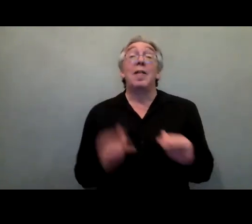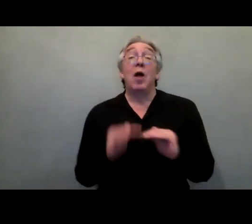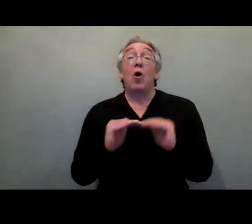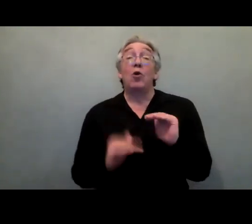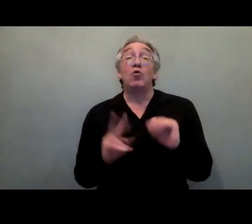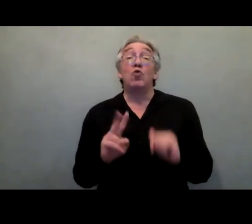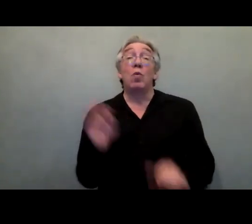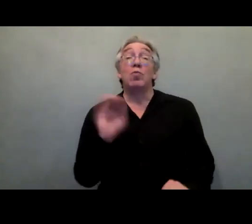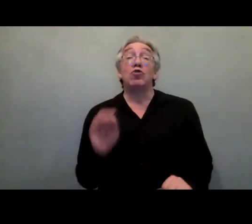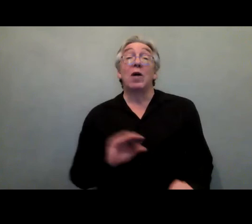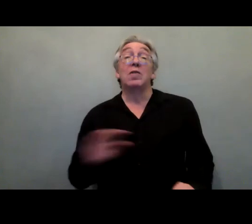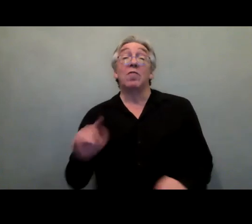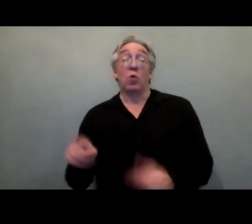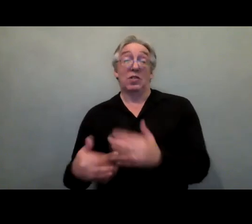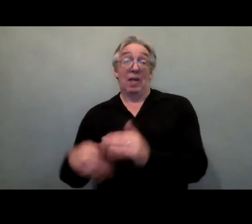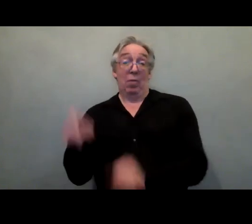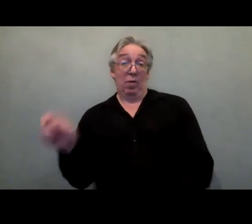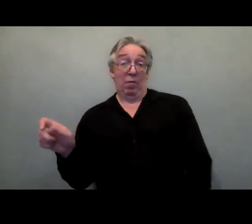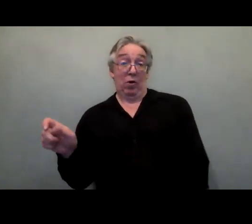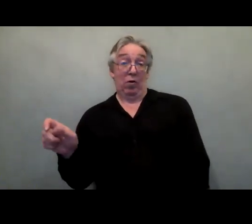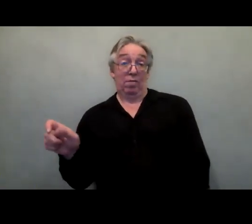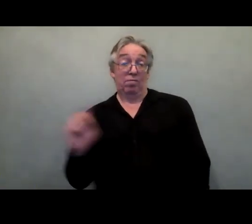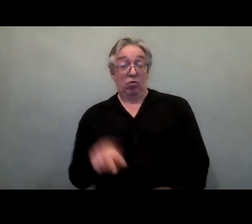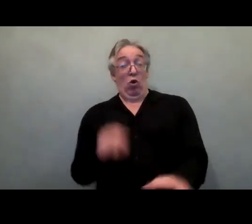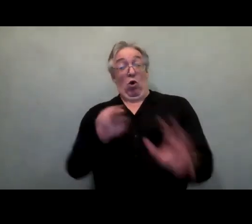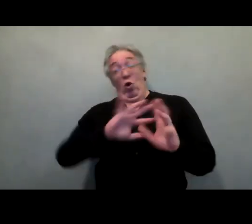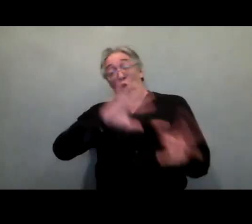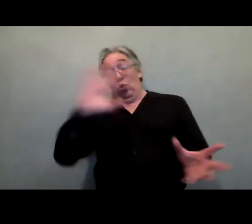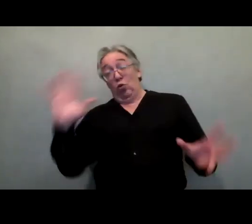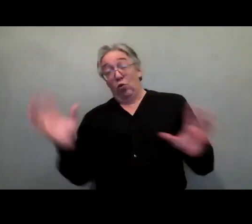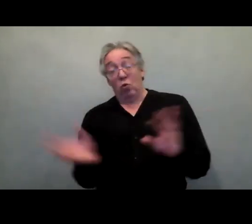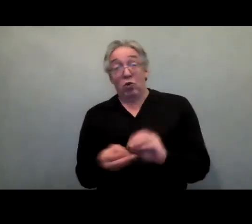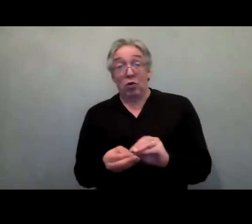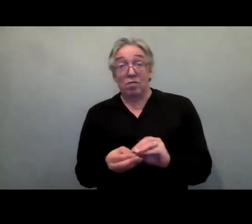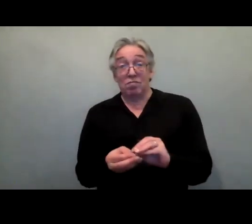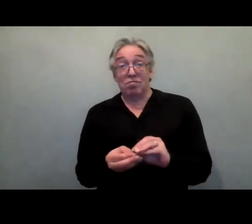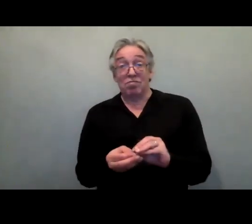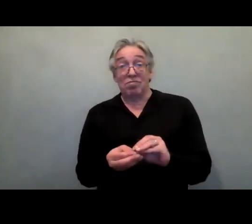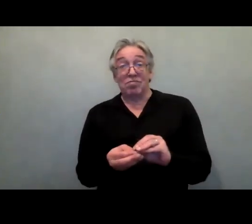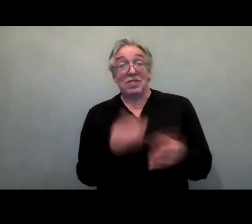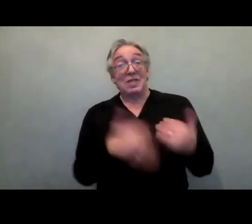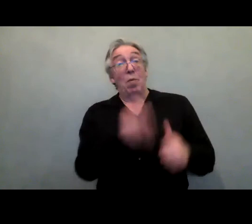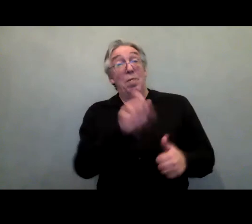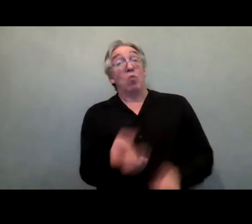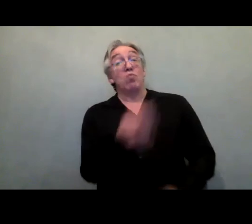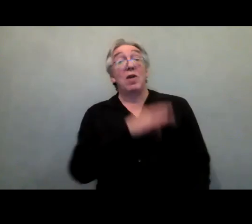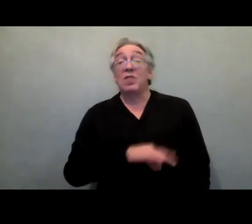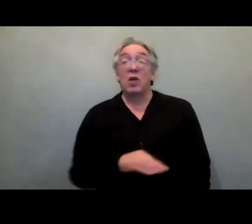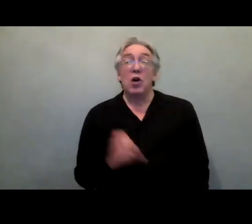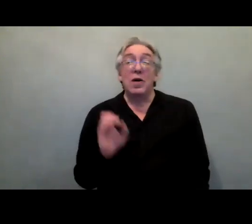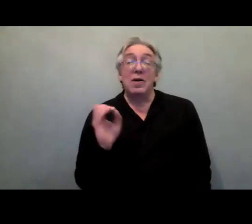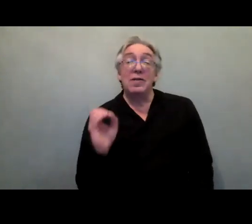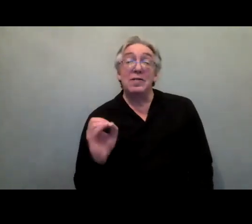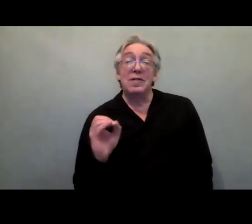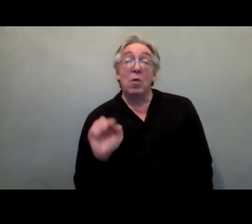a project represented less than 0.5%. And I think you may be aware that a recent report of Inclusion